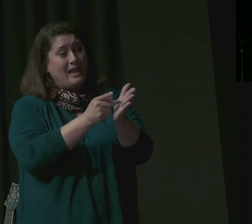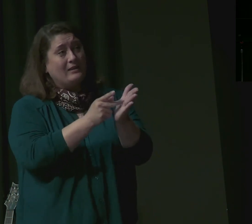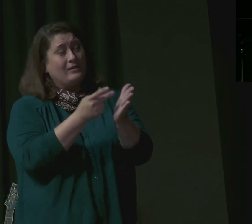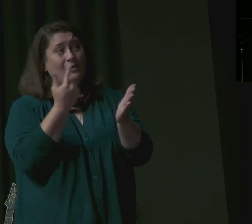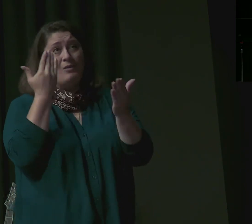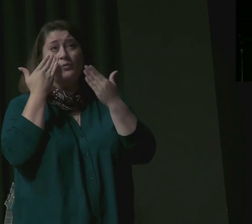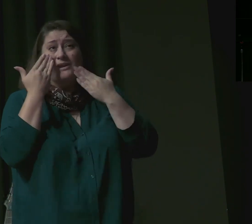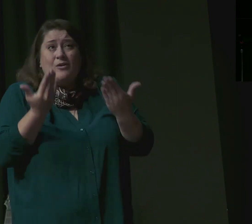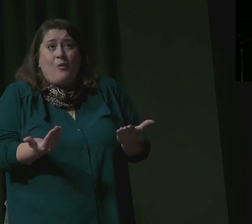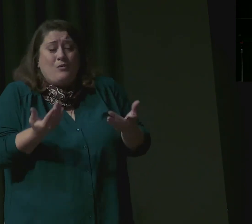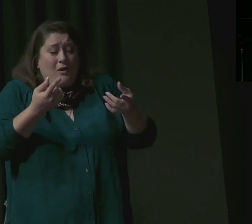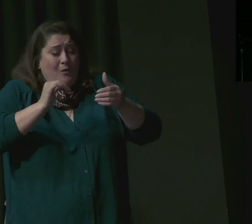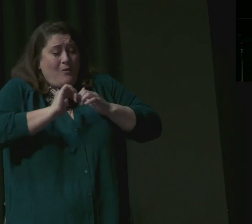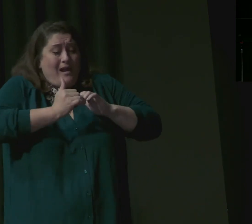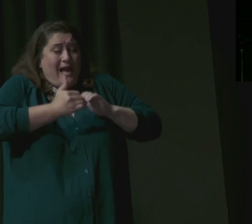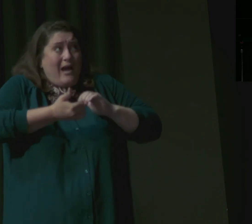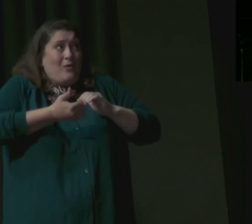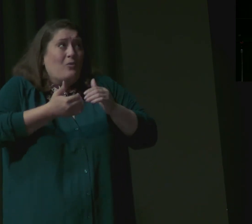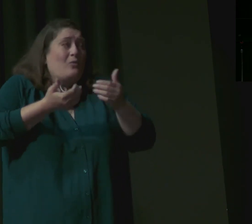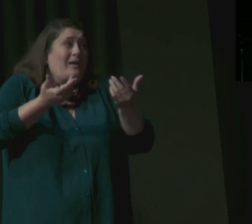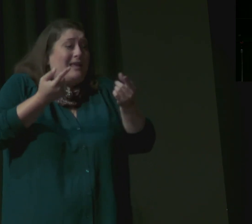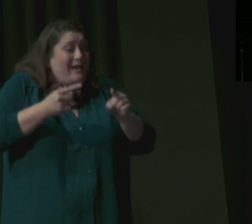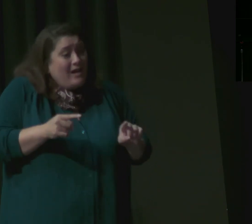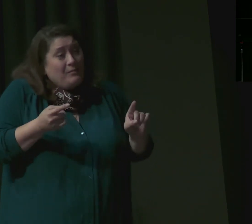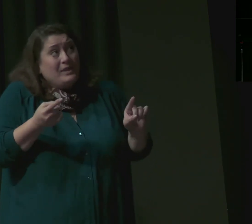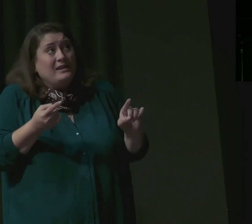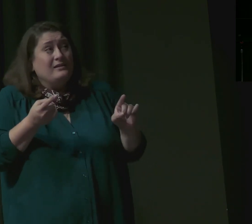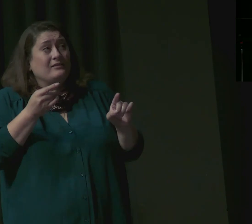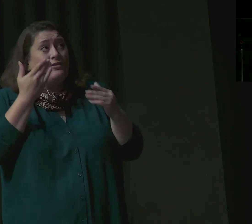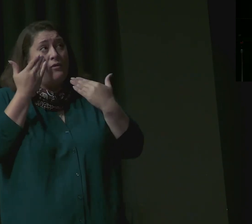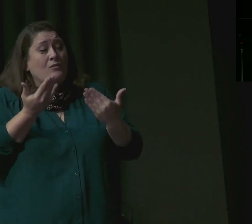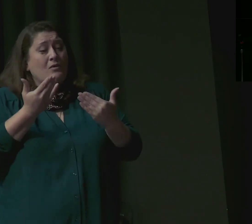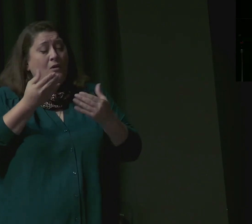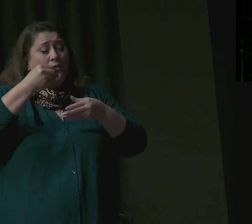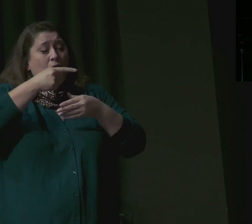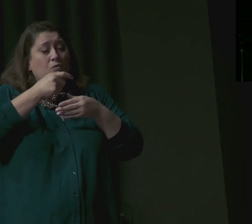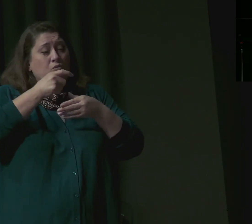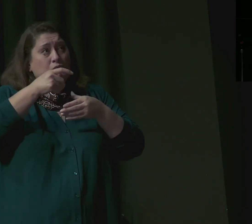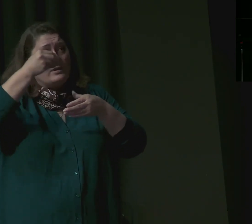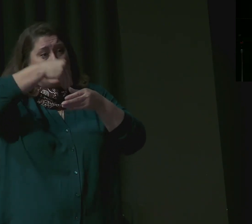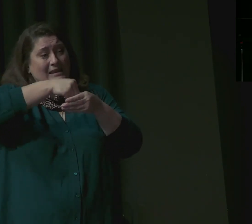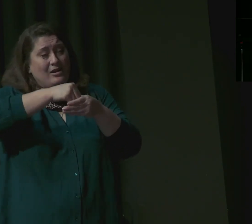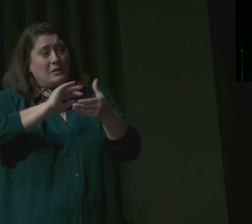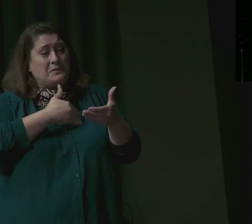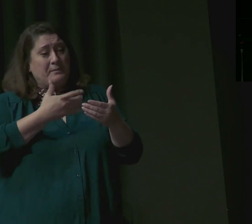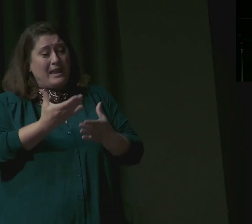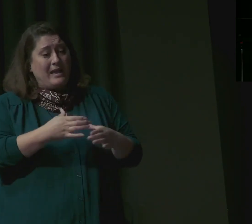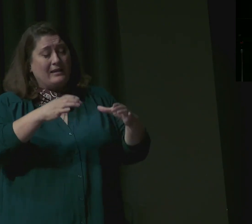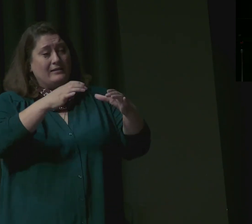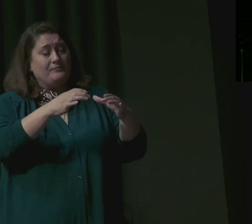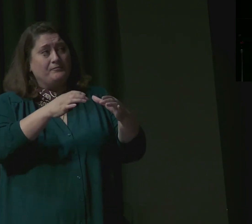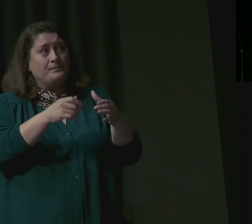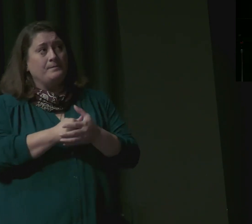sacks. And he, the steward, replied, Peace to you.